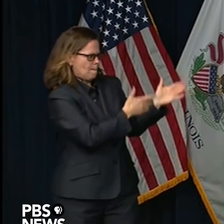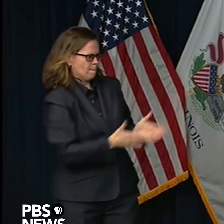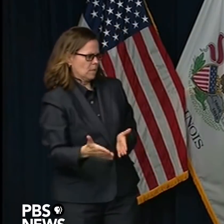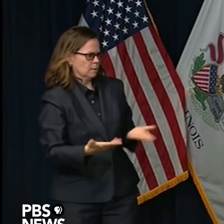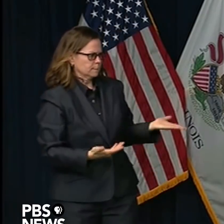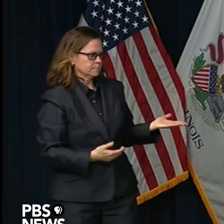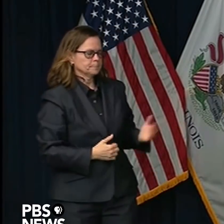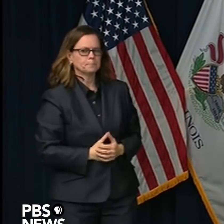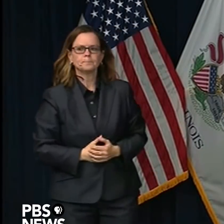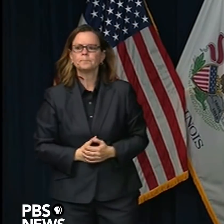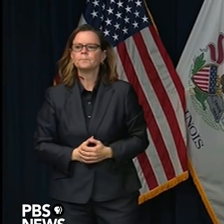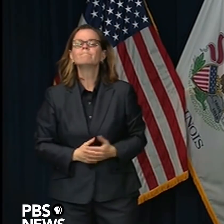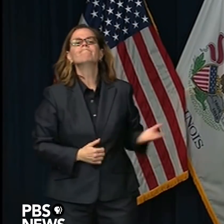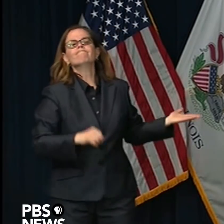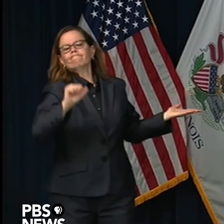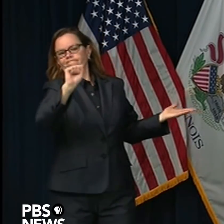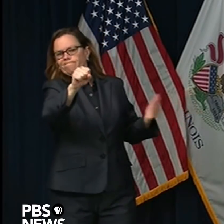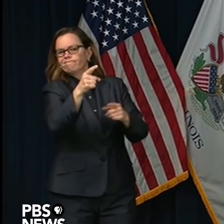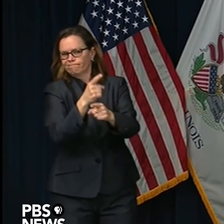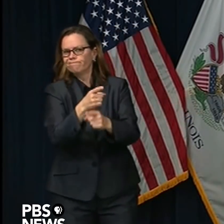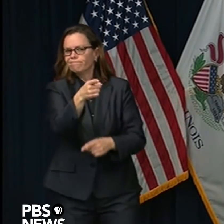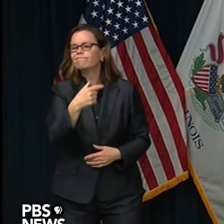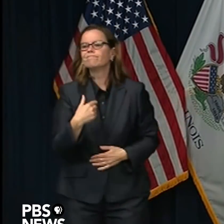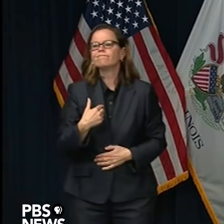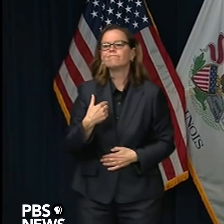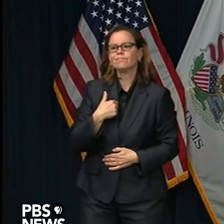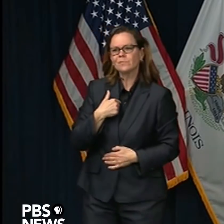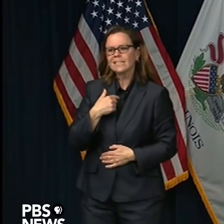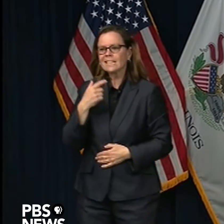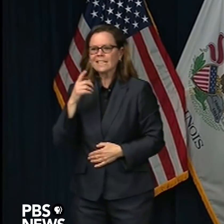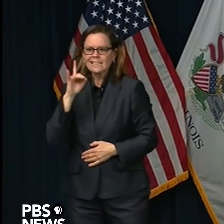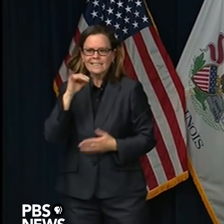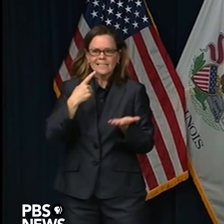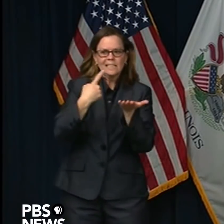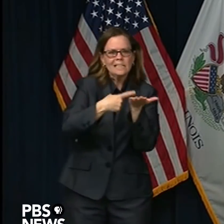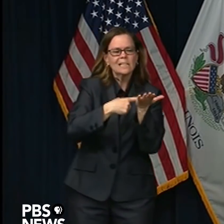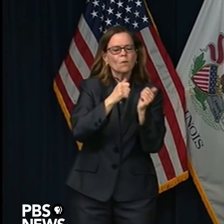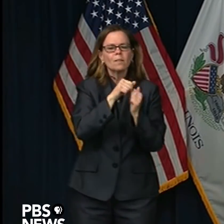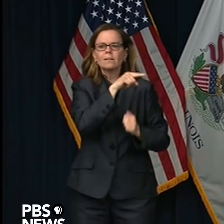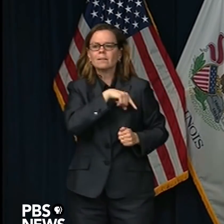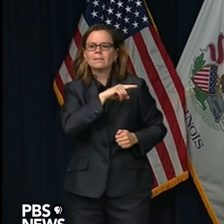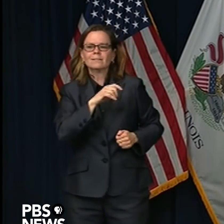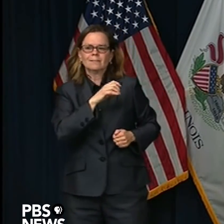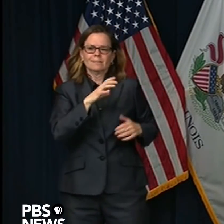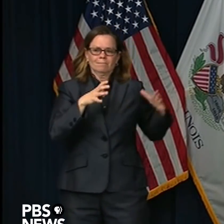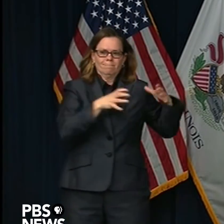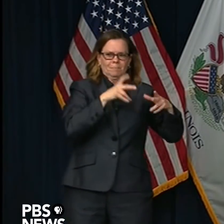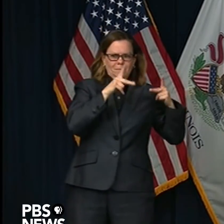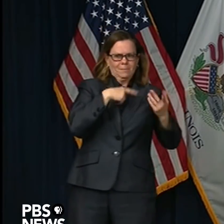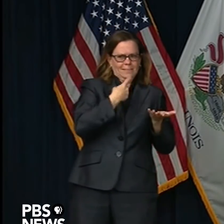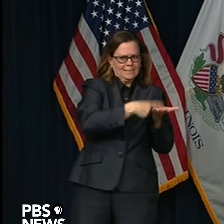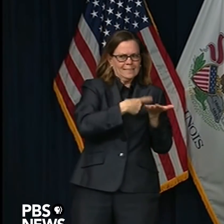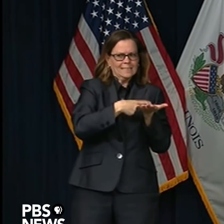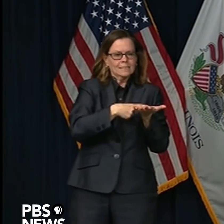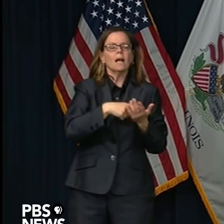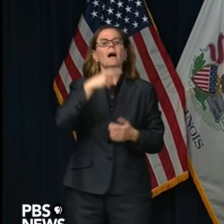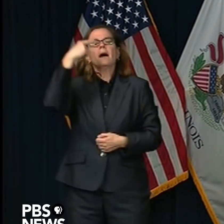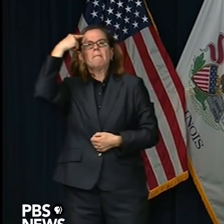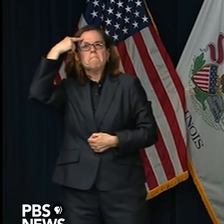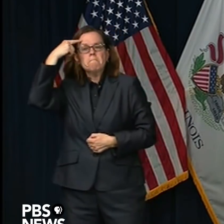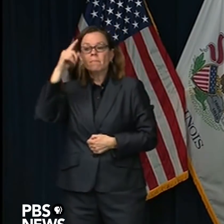talking this morning and yesterday morning about a drive-through site that we intend to put up in the south suburbs